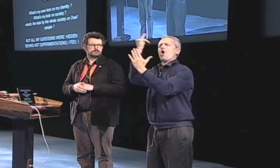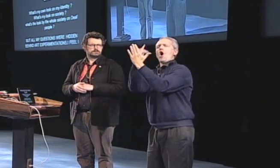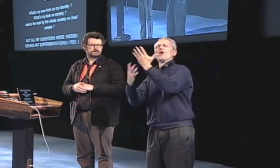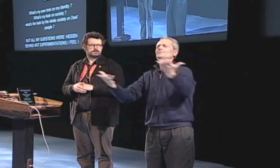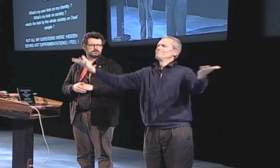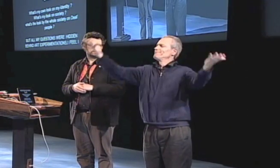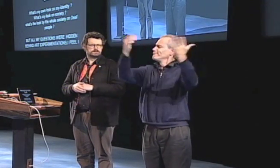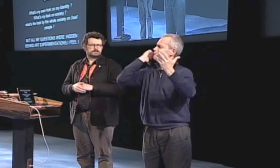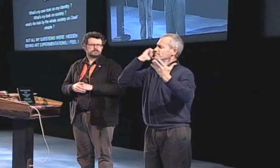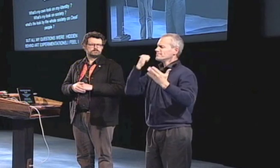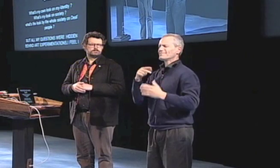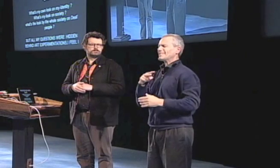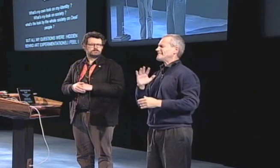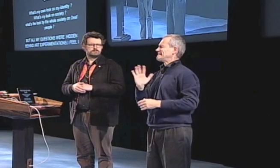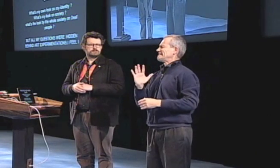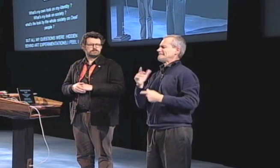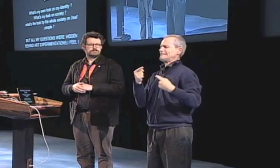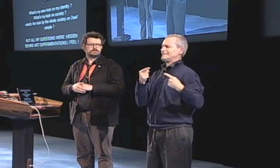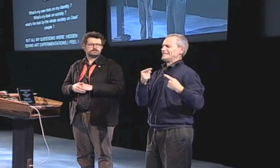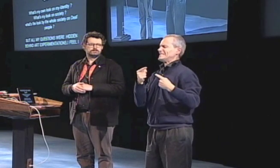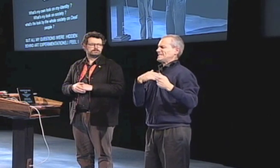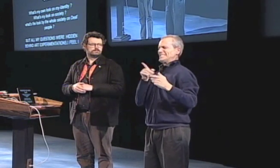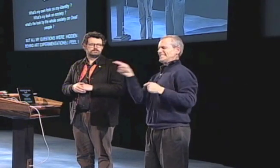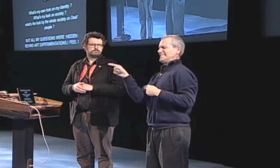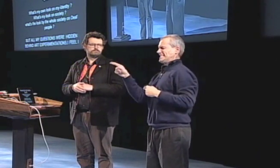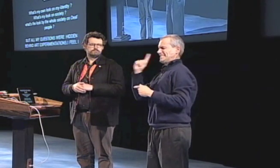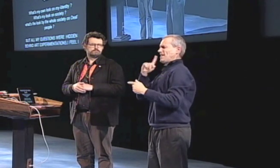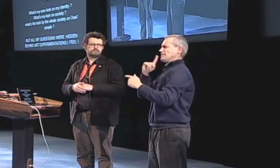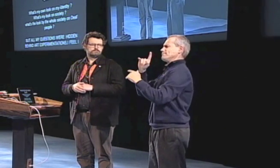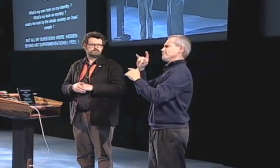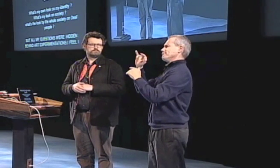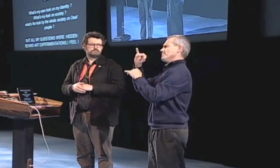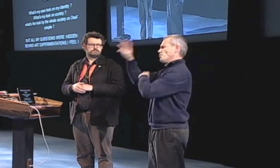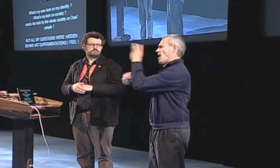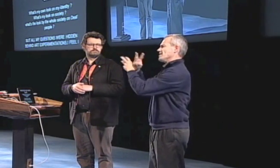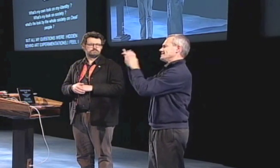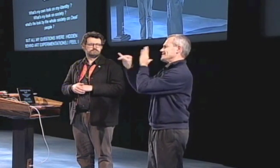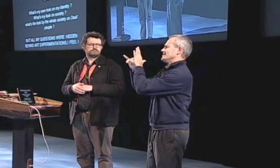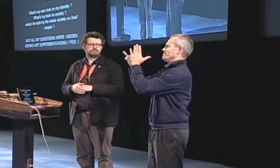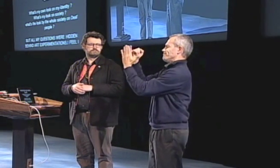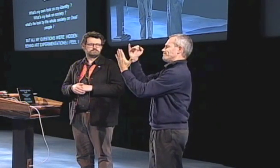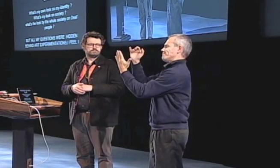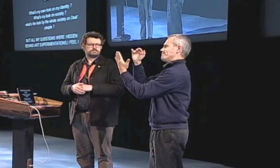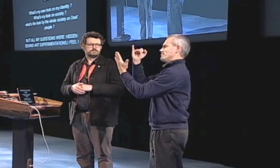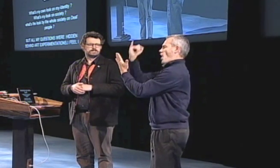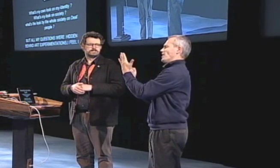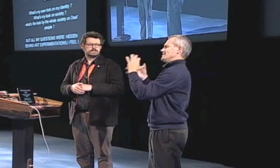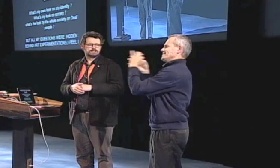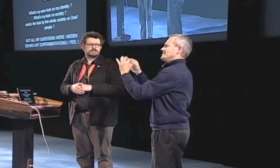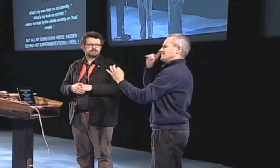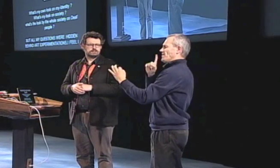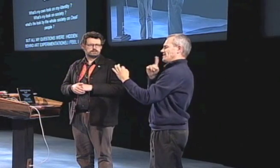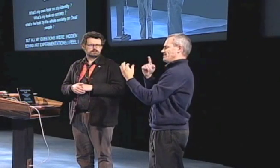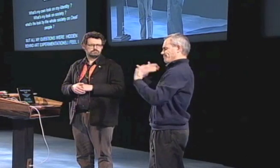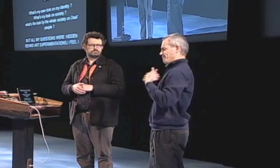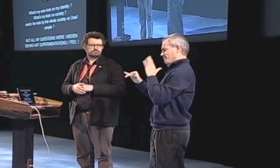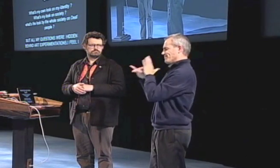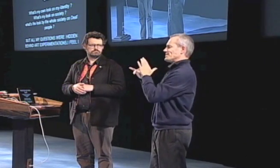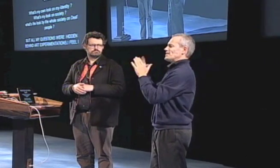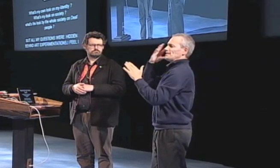I didn't feel as though I was part of that general art hearing world. My deafness in my world and my identity